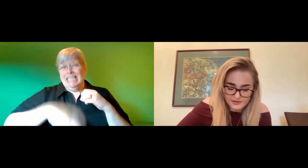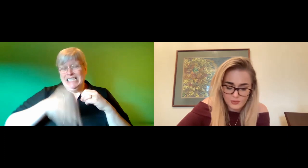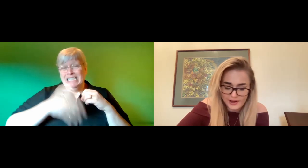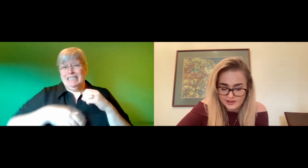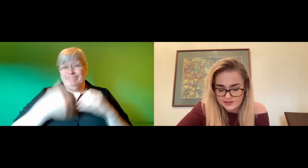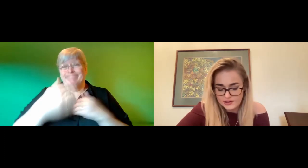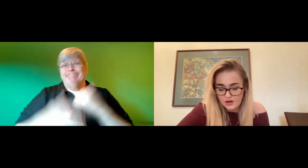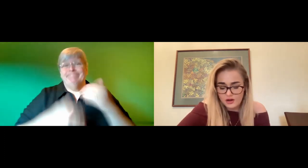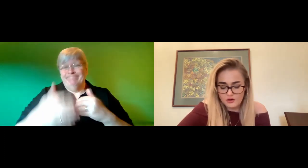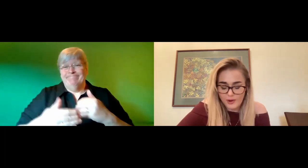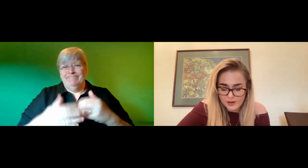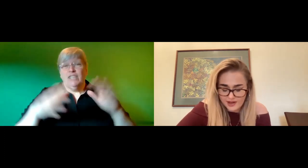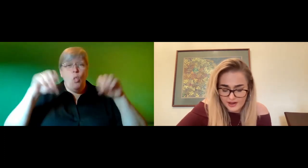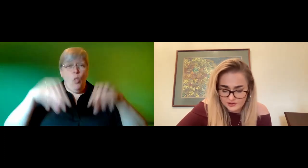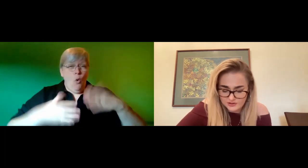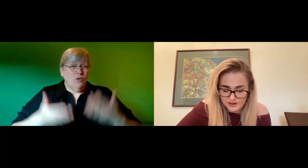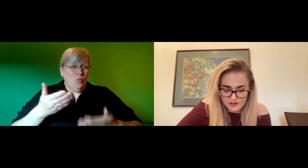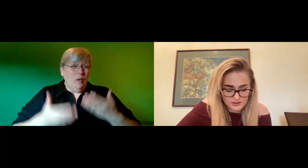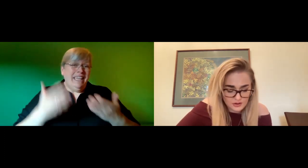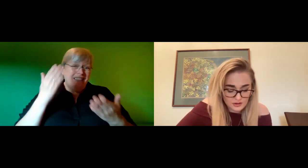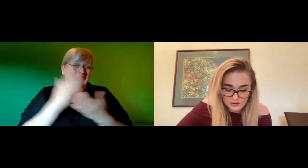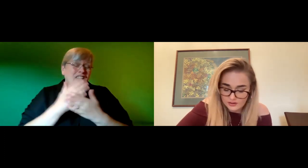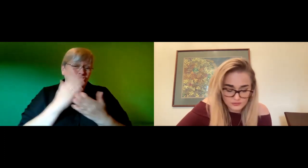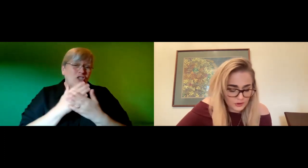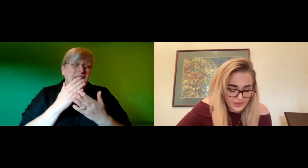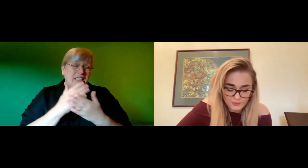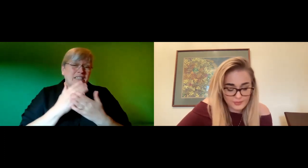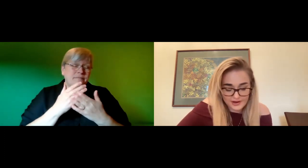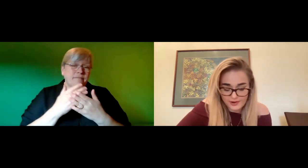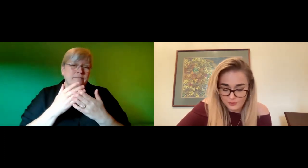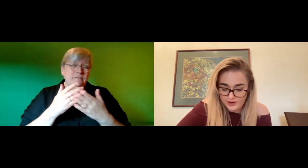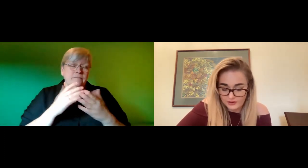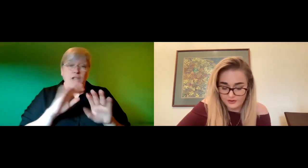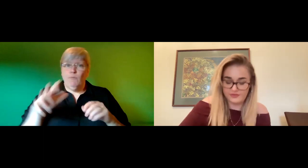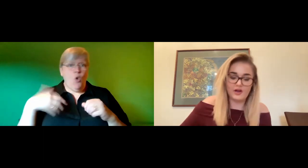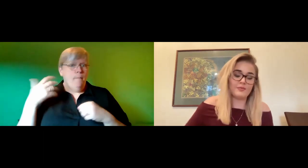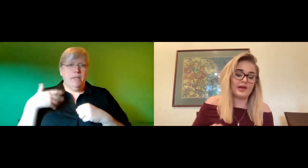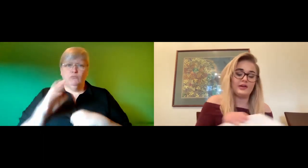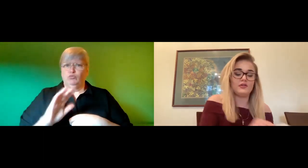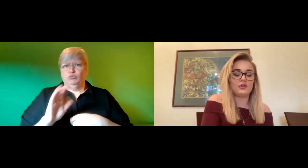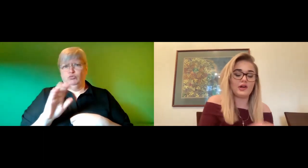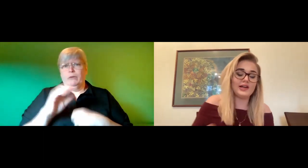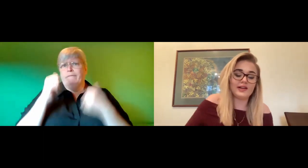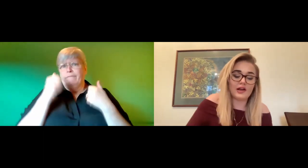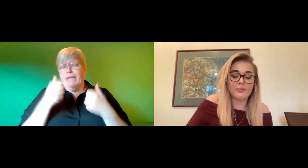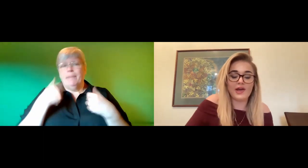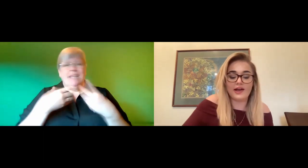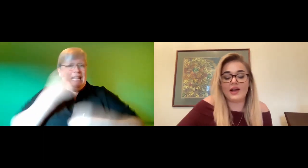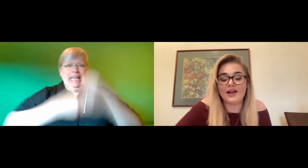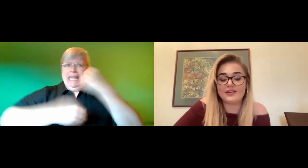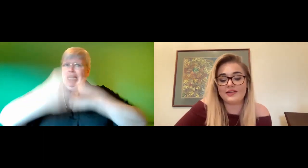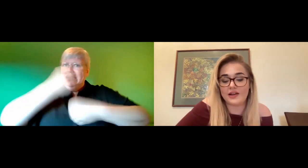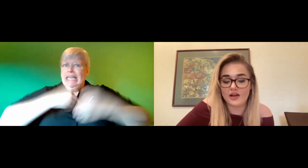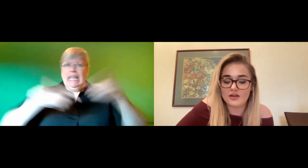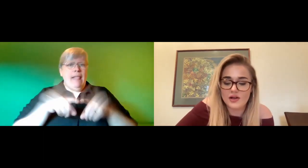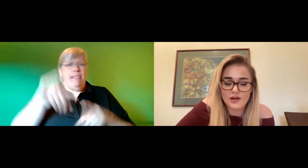dropped a bit of weight quite a bit actually not that i'm complaining about the weight loss i've been eating like a pig